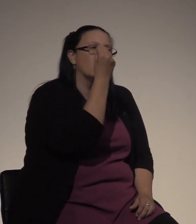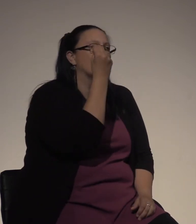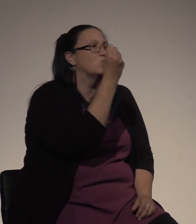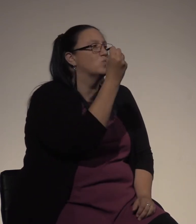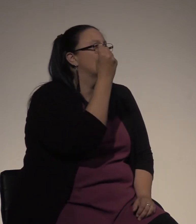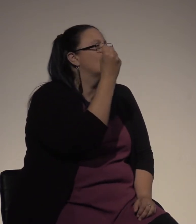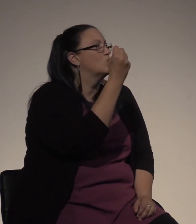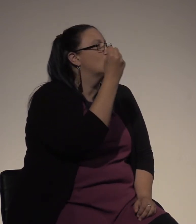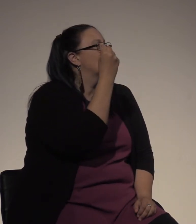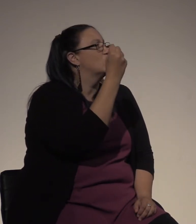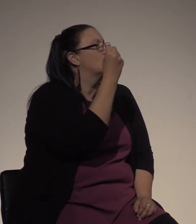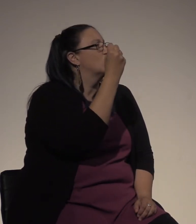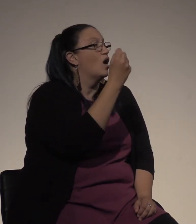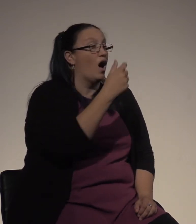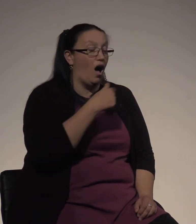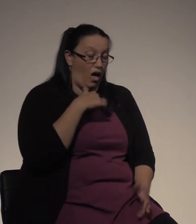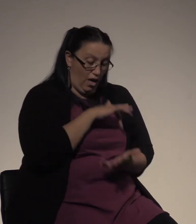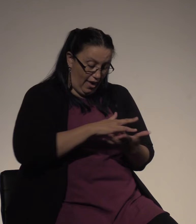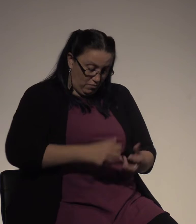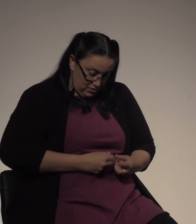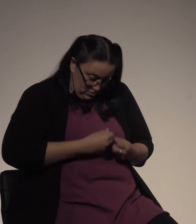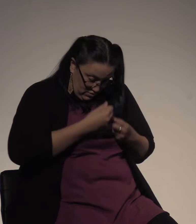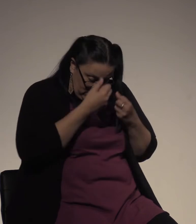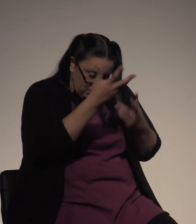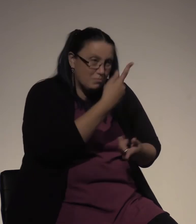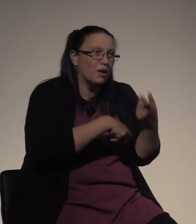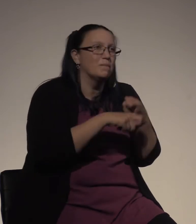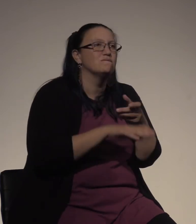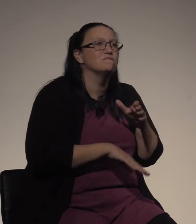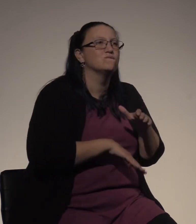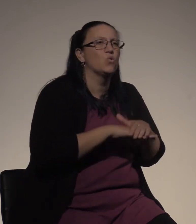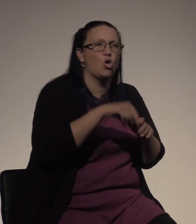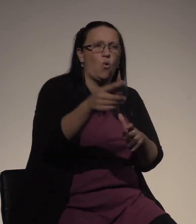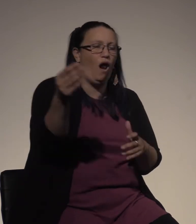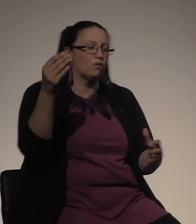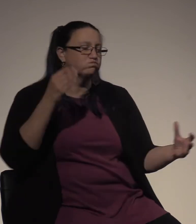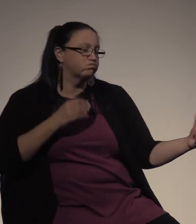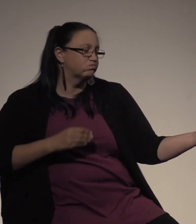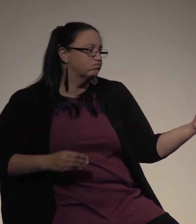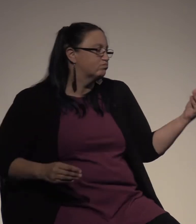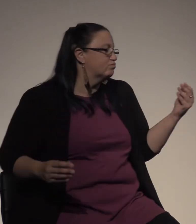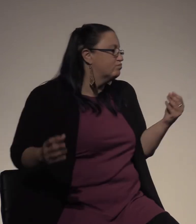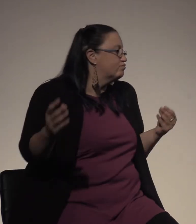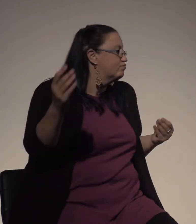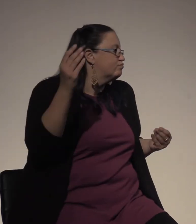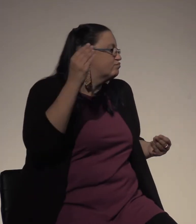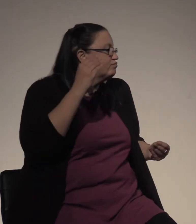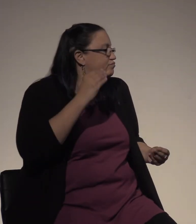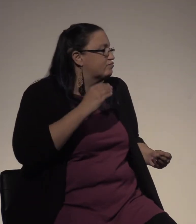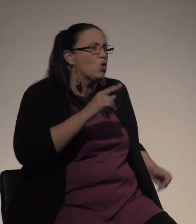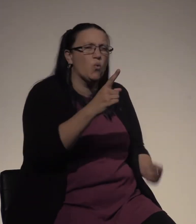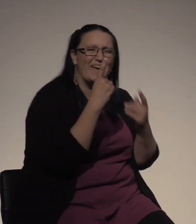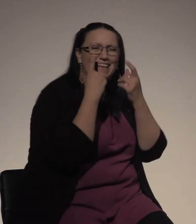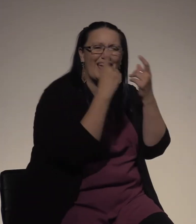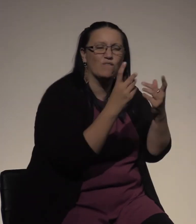full after you emptied me out, and all you ever did was eat. You were careful